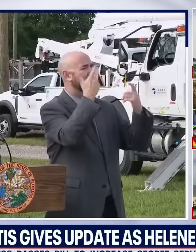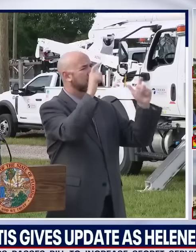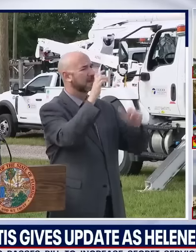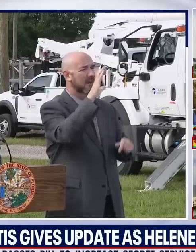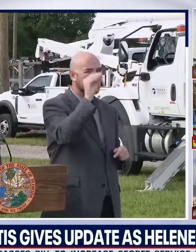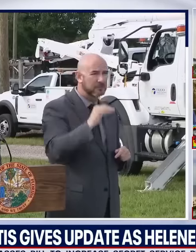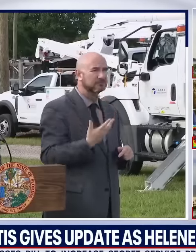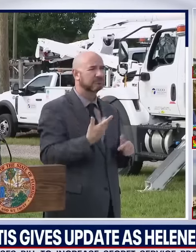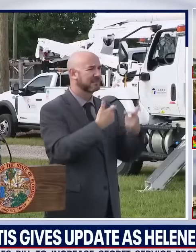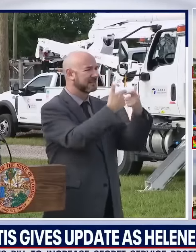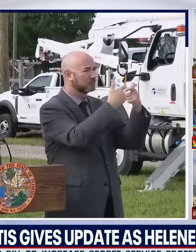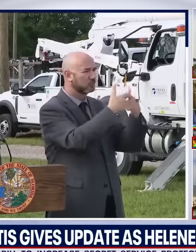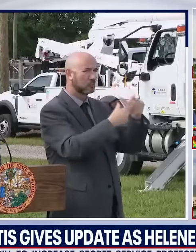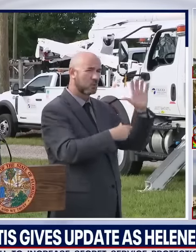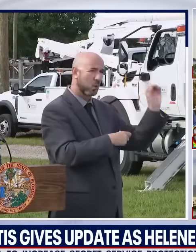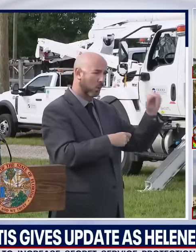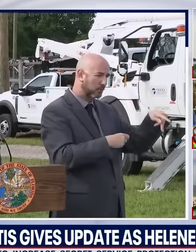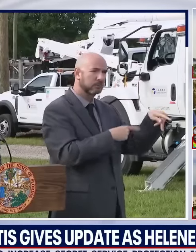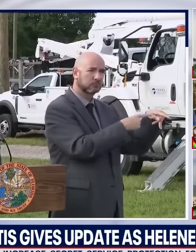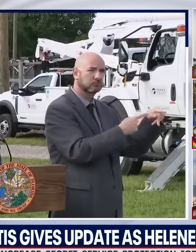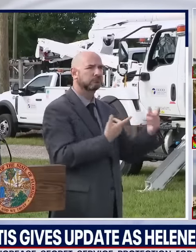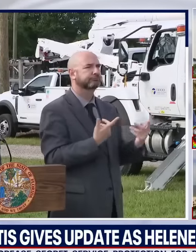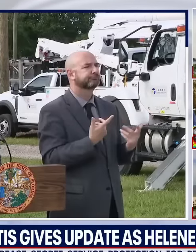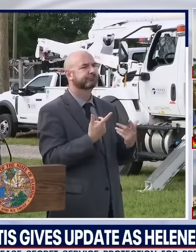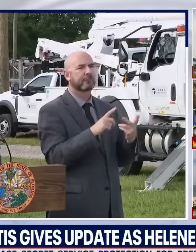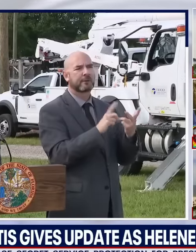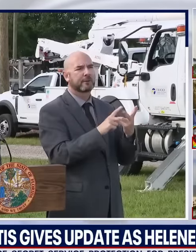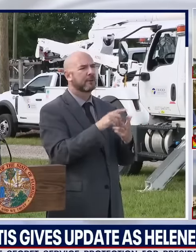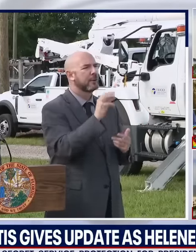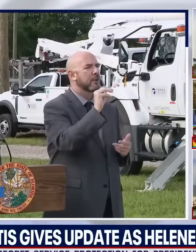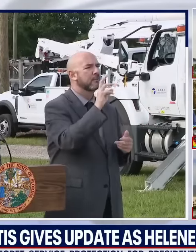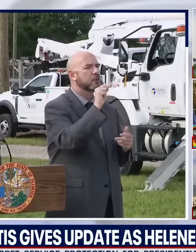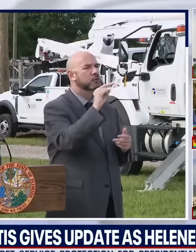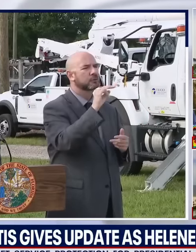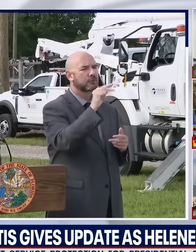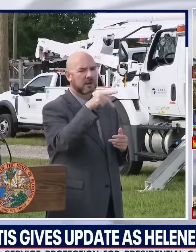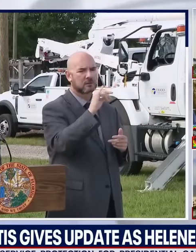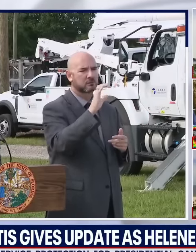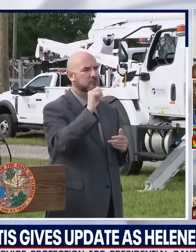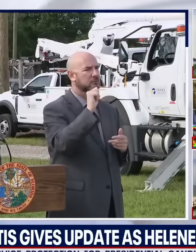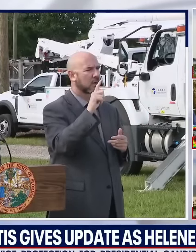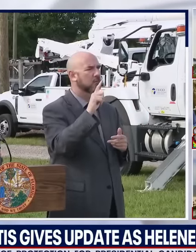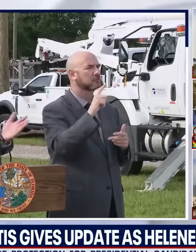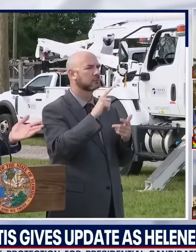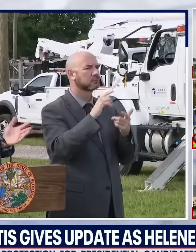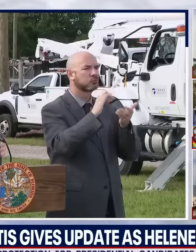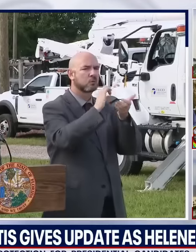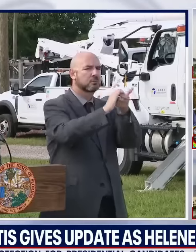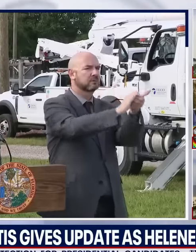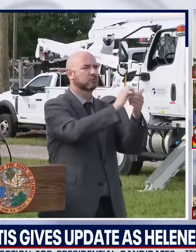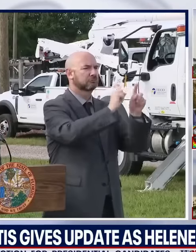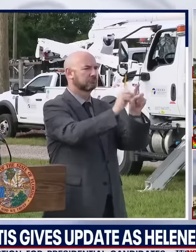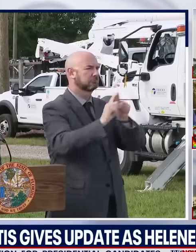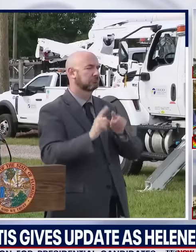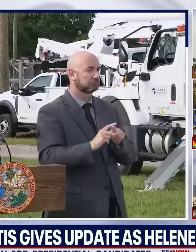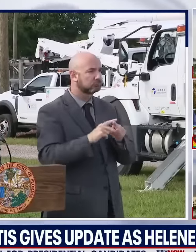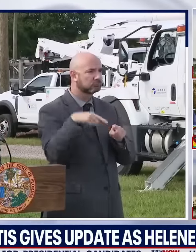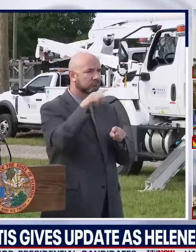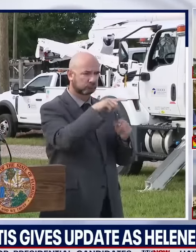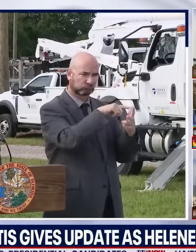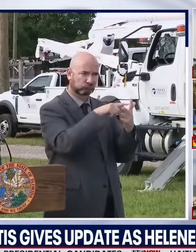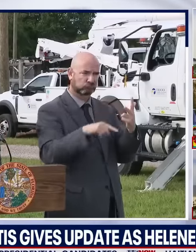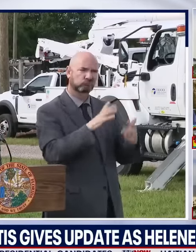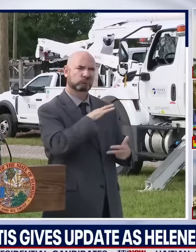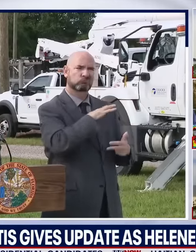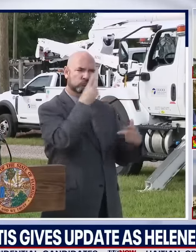-ops, the municipal cooperatives, you name it. They're all hands on deck, and that may not have been true years in